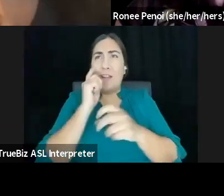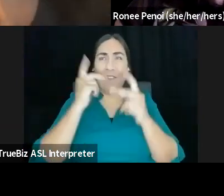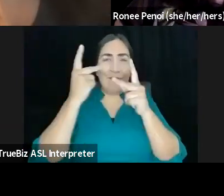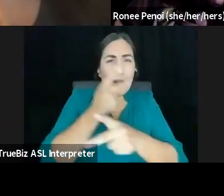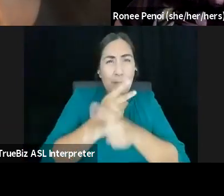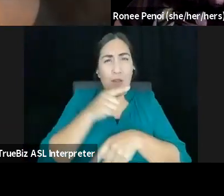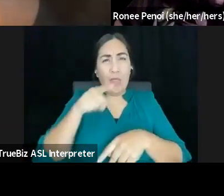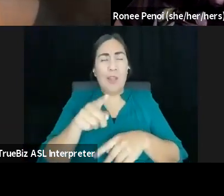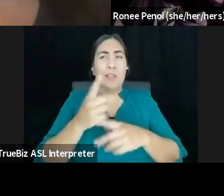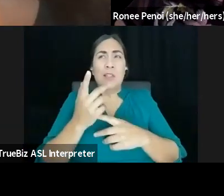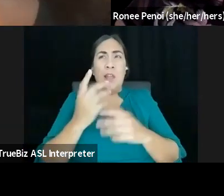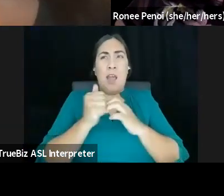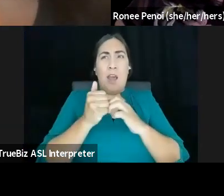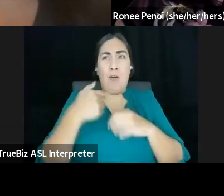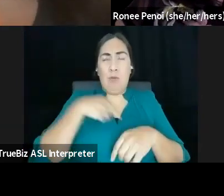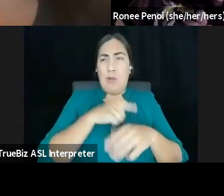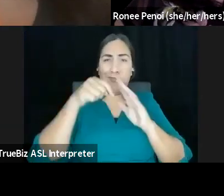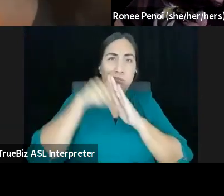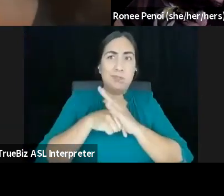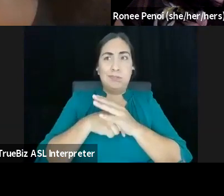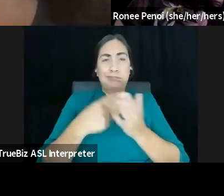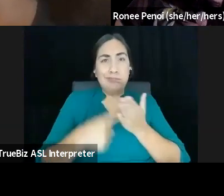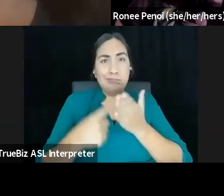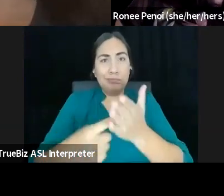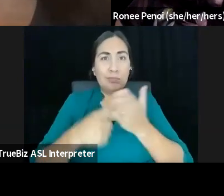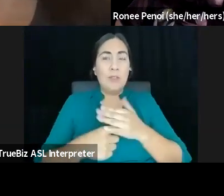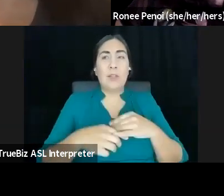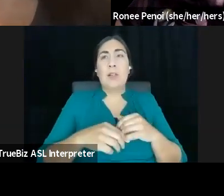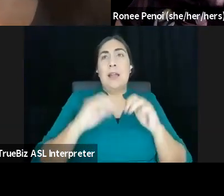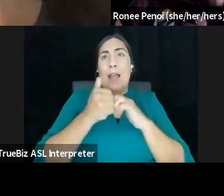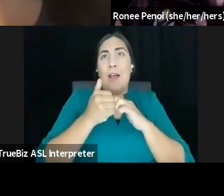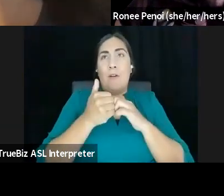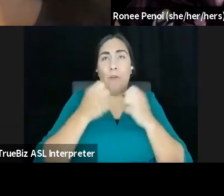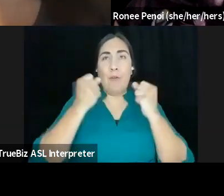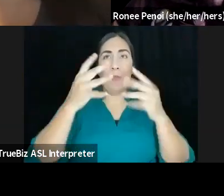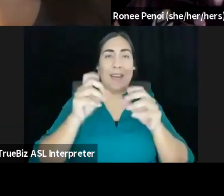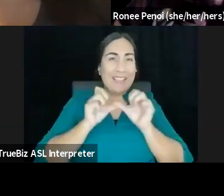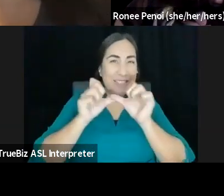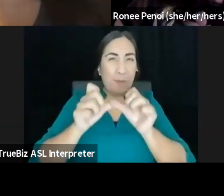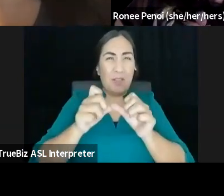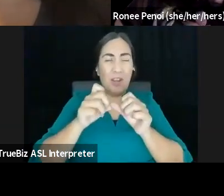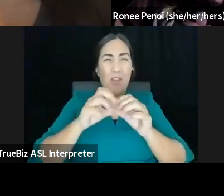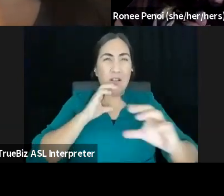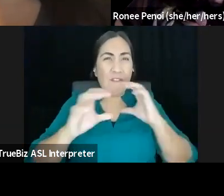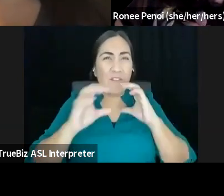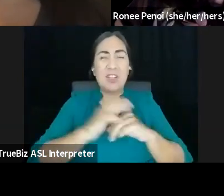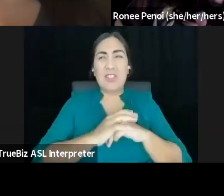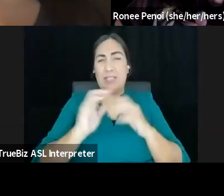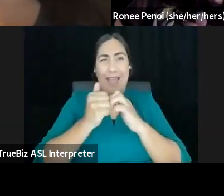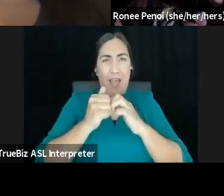frameworks, the anti-Indigenous ideas that plague a many sustainability conversation. So our plan for today is that